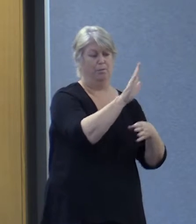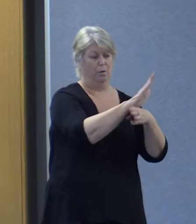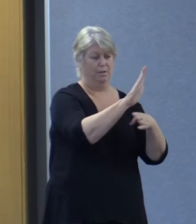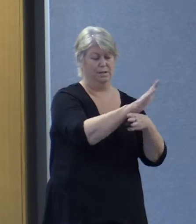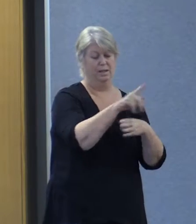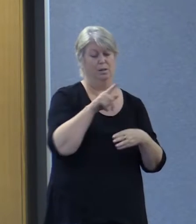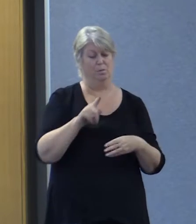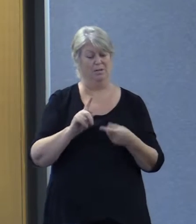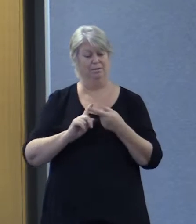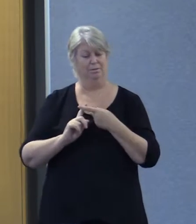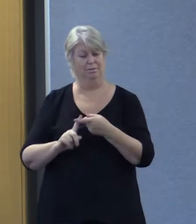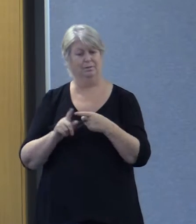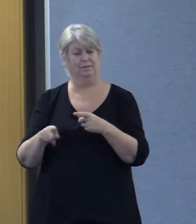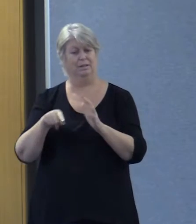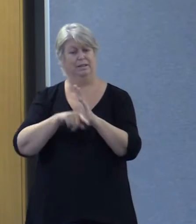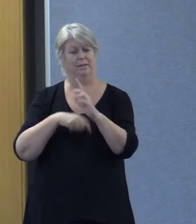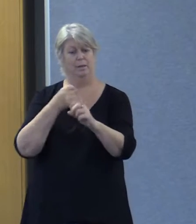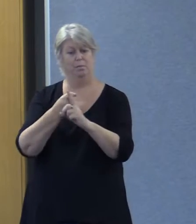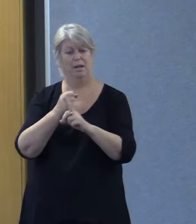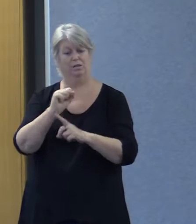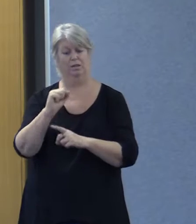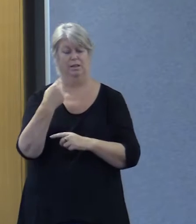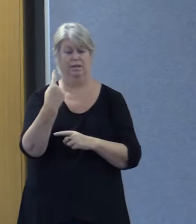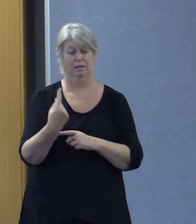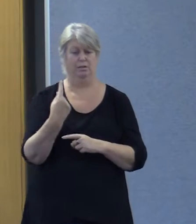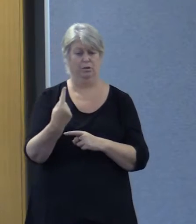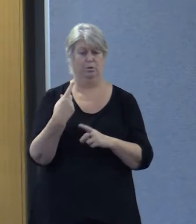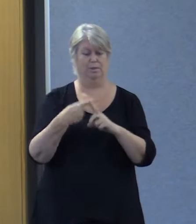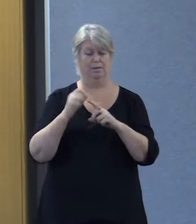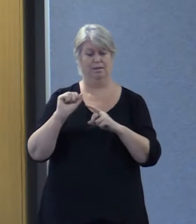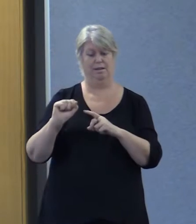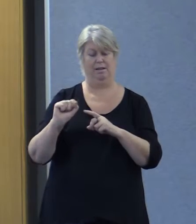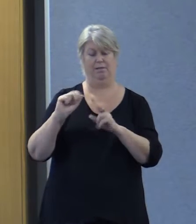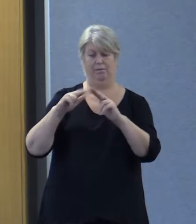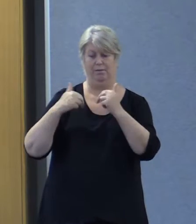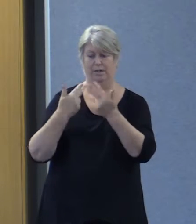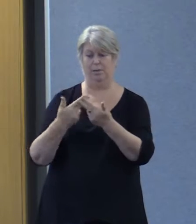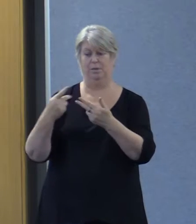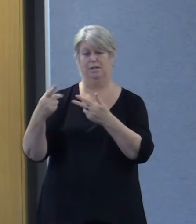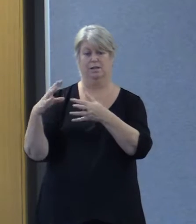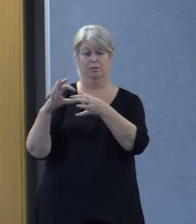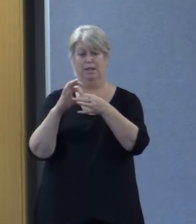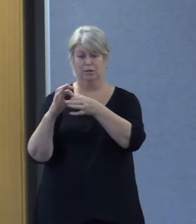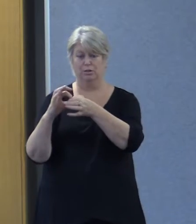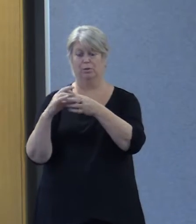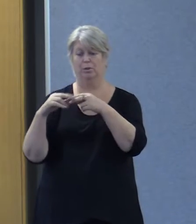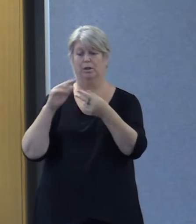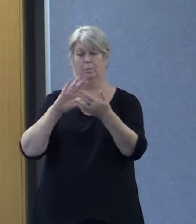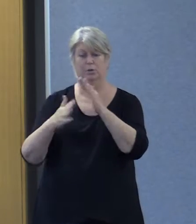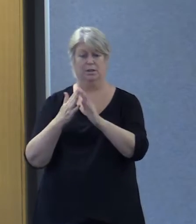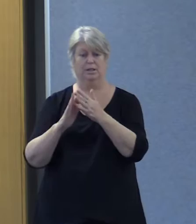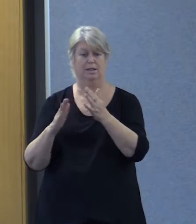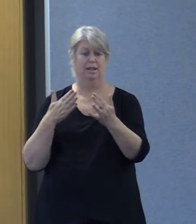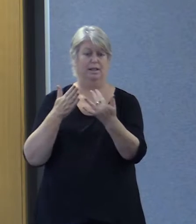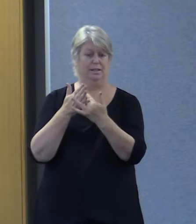from the stories that we heard to negatively impact on individuals and their families and relationships. with communities